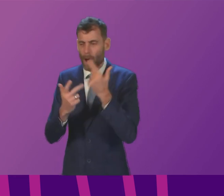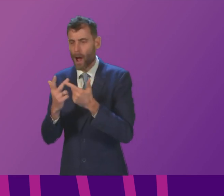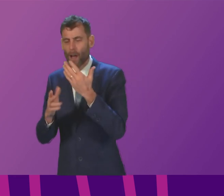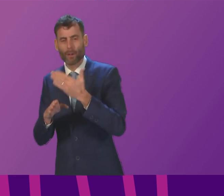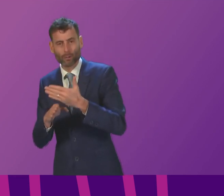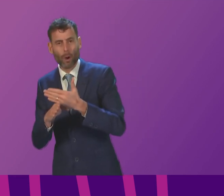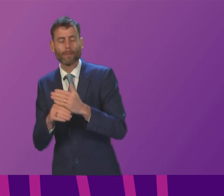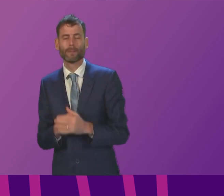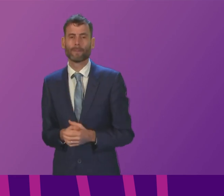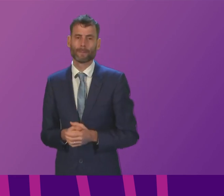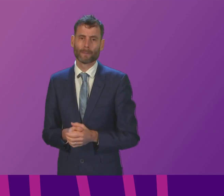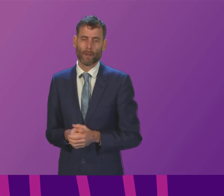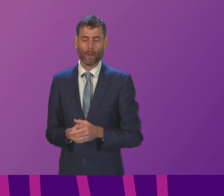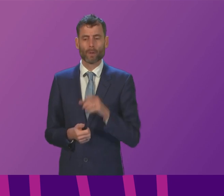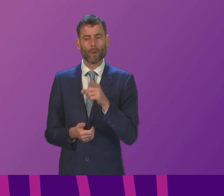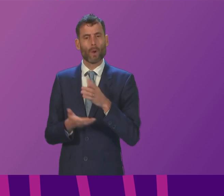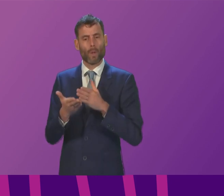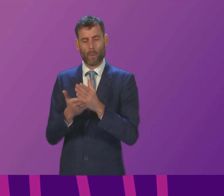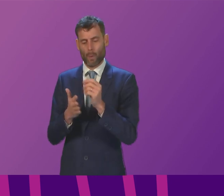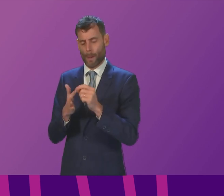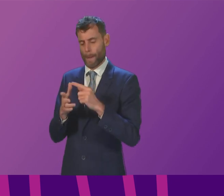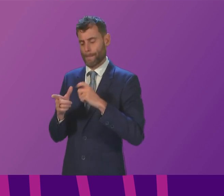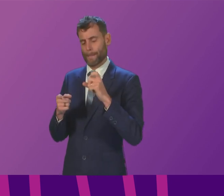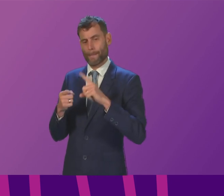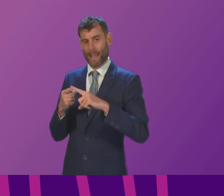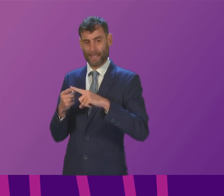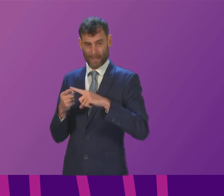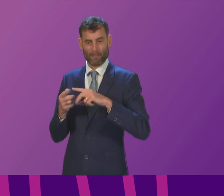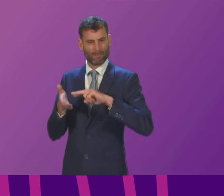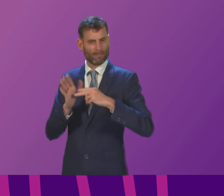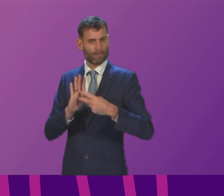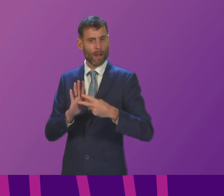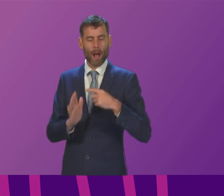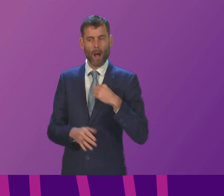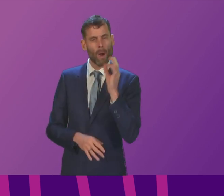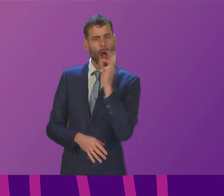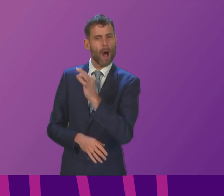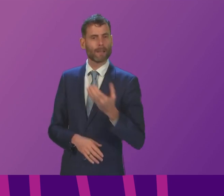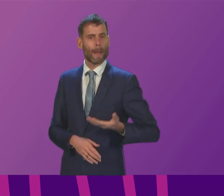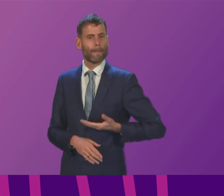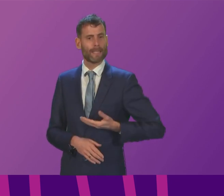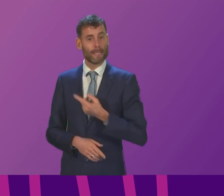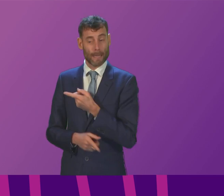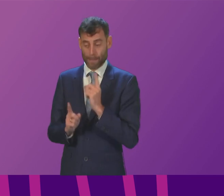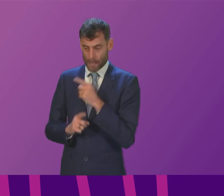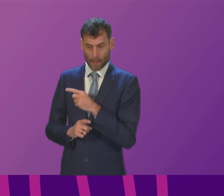affected employees through the PACE initiative I will ask the business minister to keep Eleanor Whittam updated and indeed to keep the